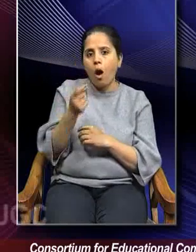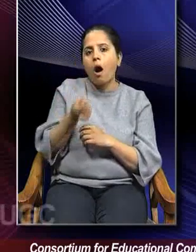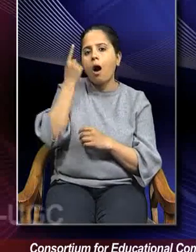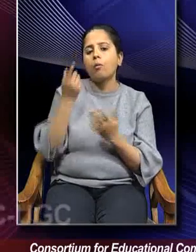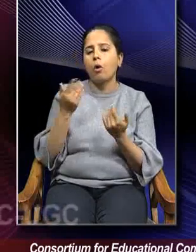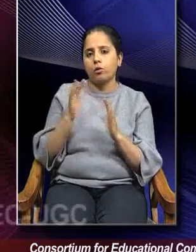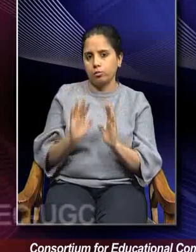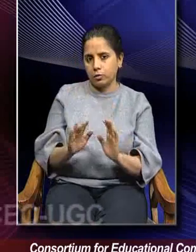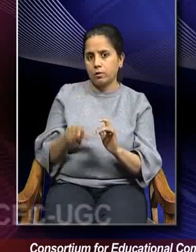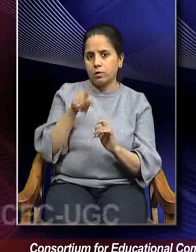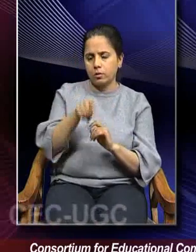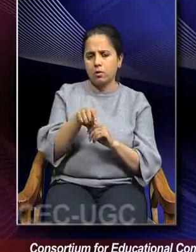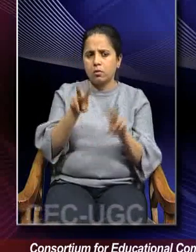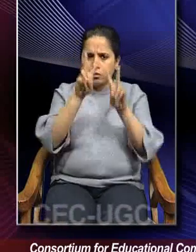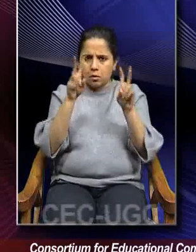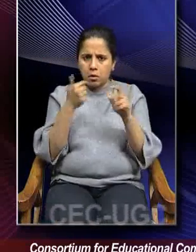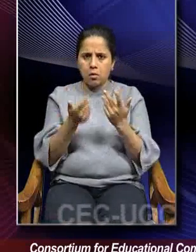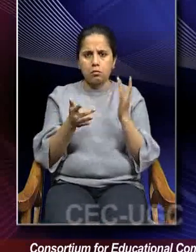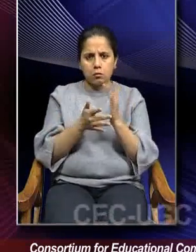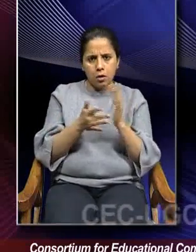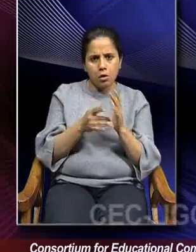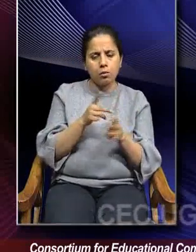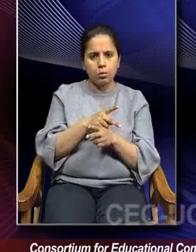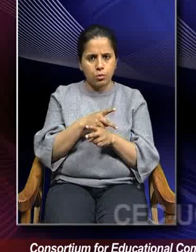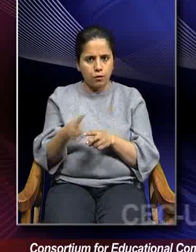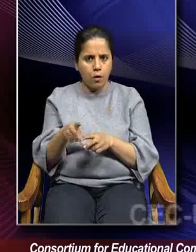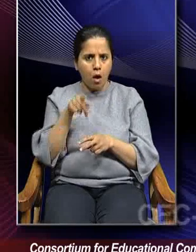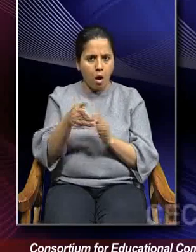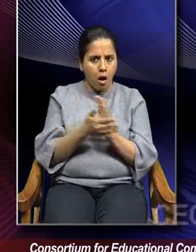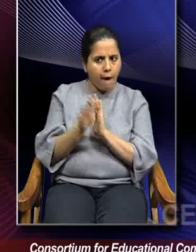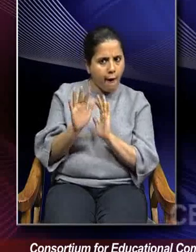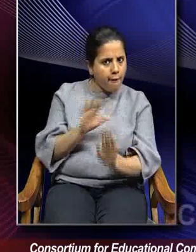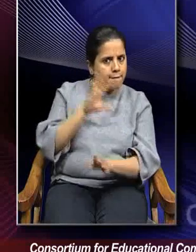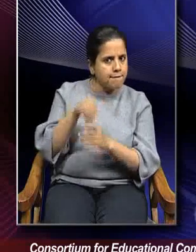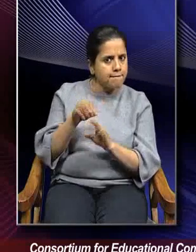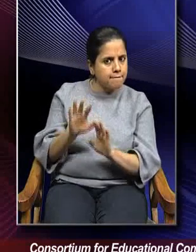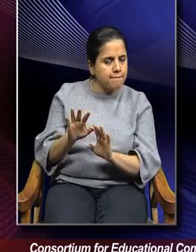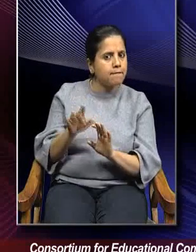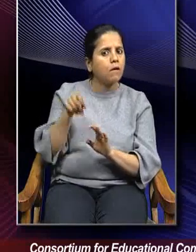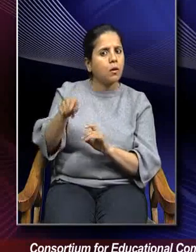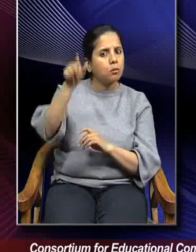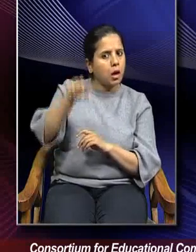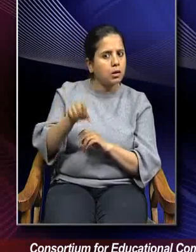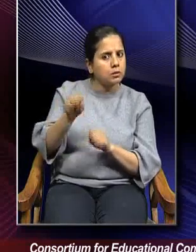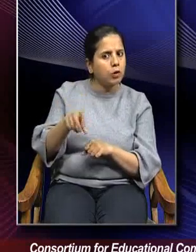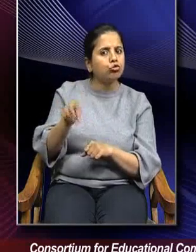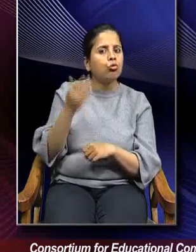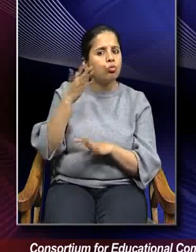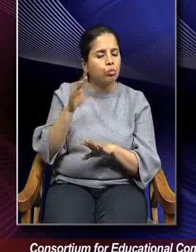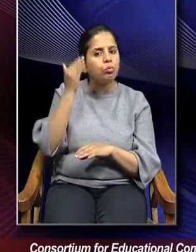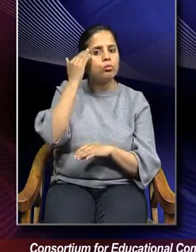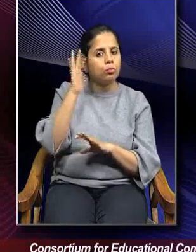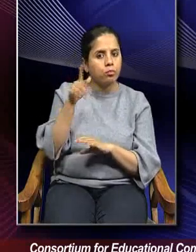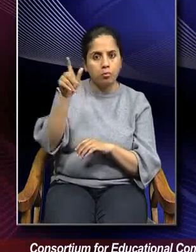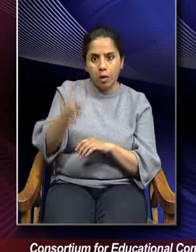whether the specific technical or professional competence is present there in that employee or not, whether the